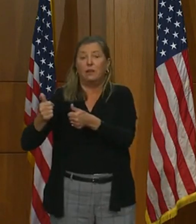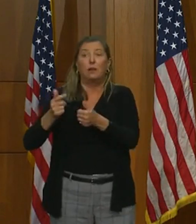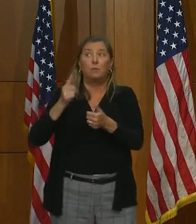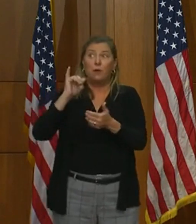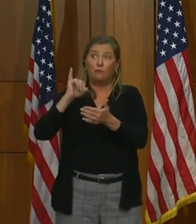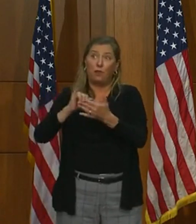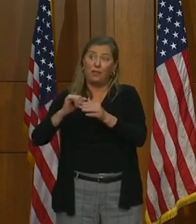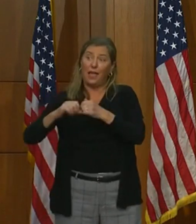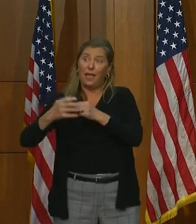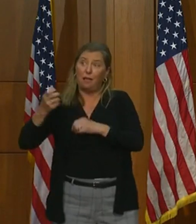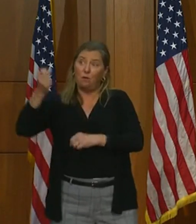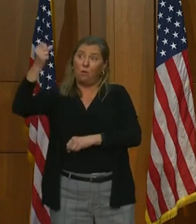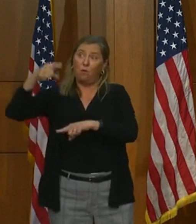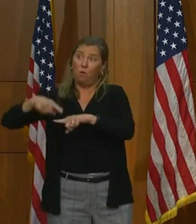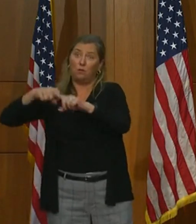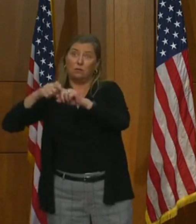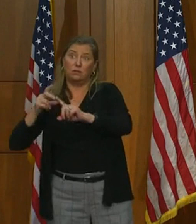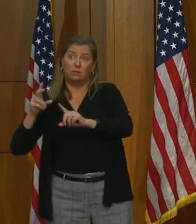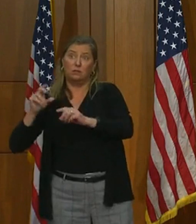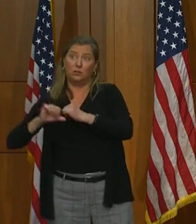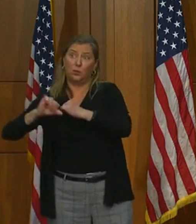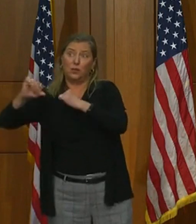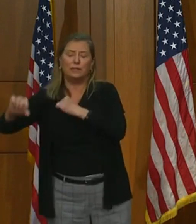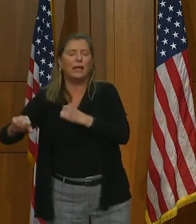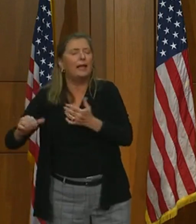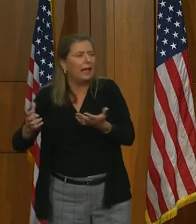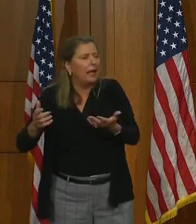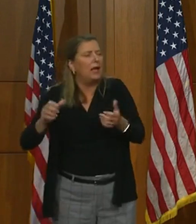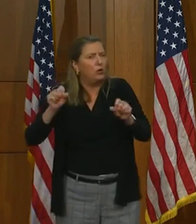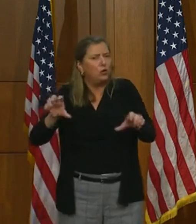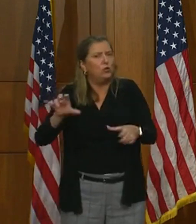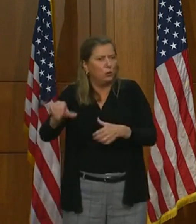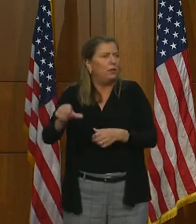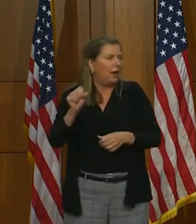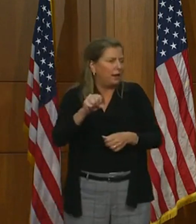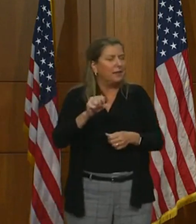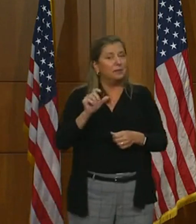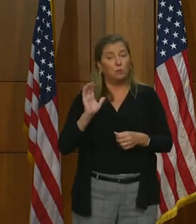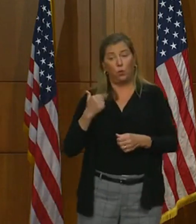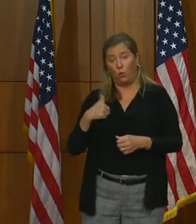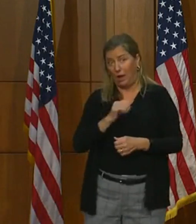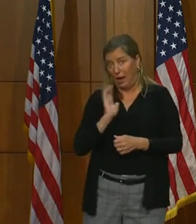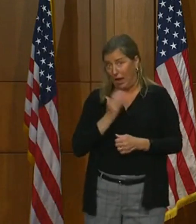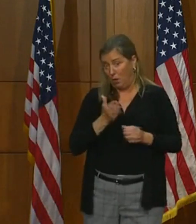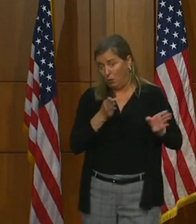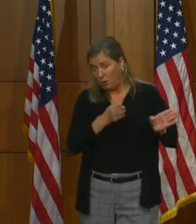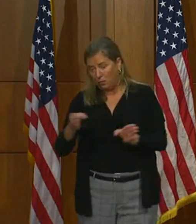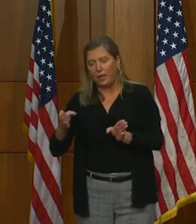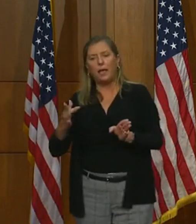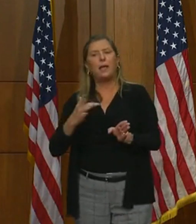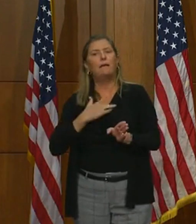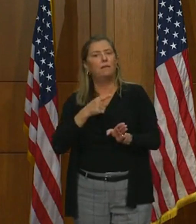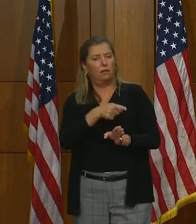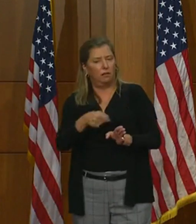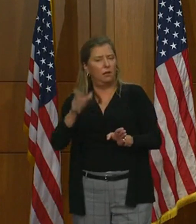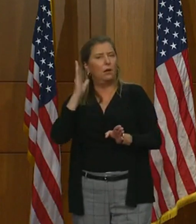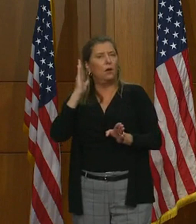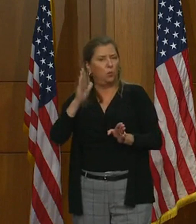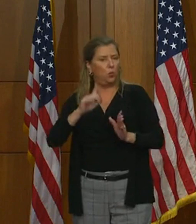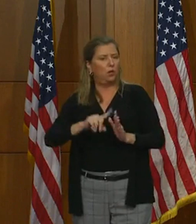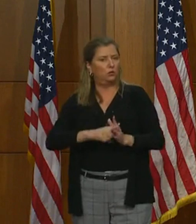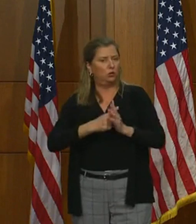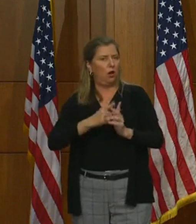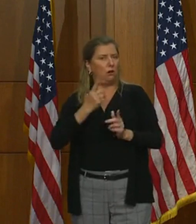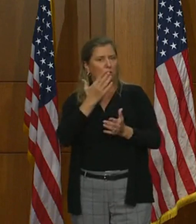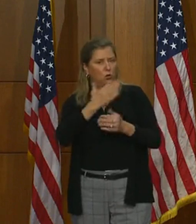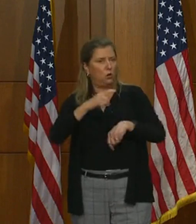that, that would be an option. But we have a plan in place that we are confident that we'll start in time